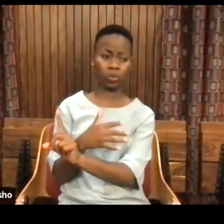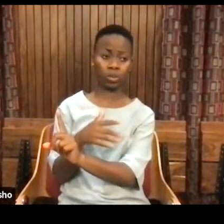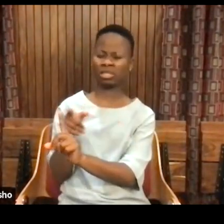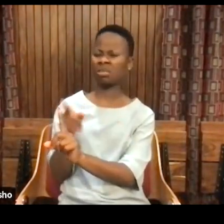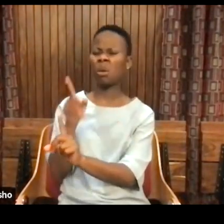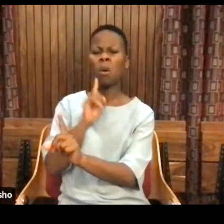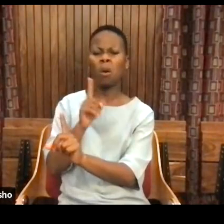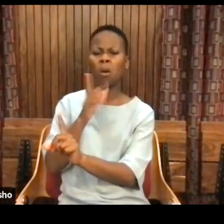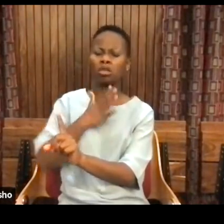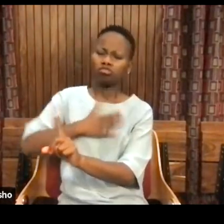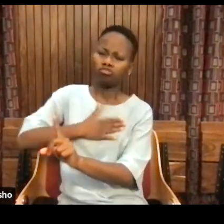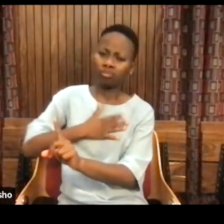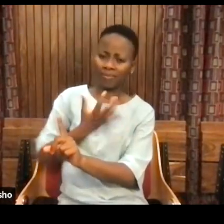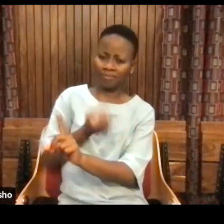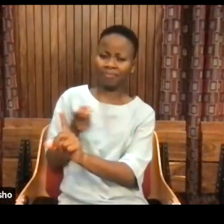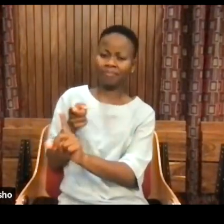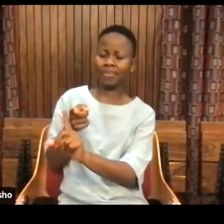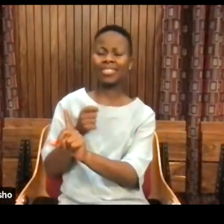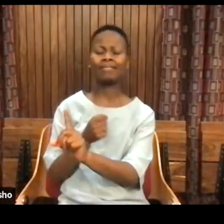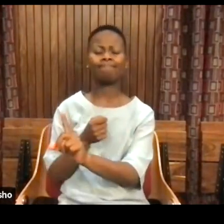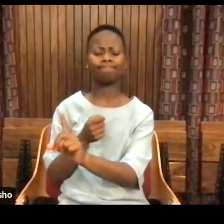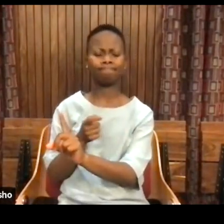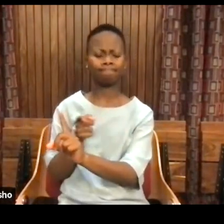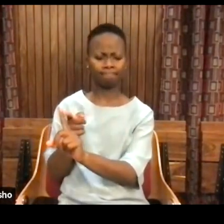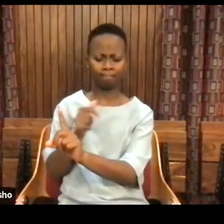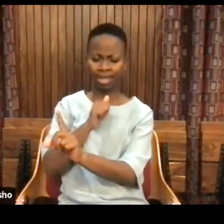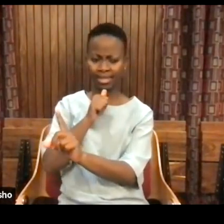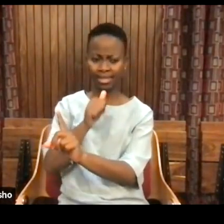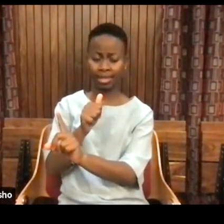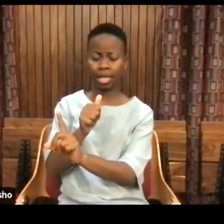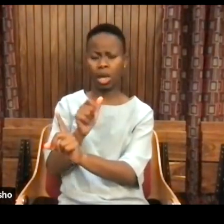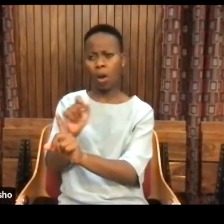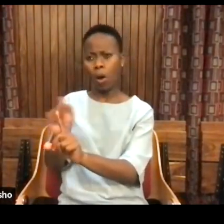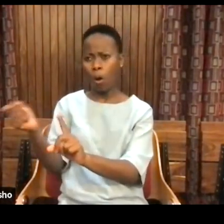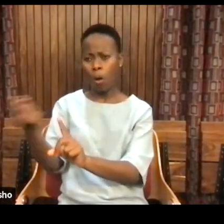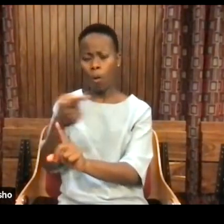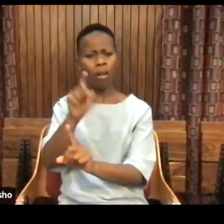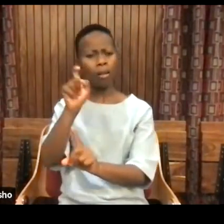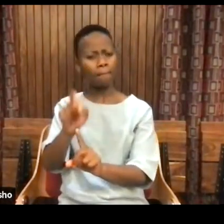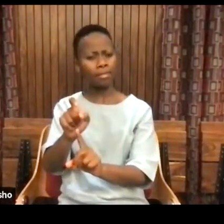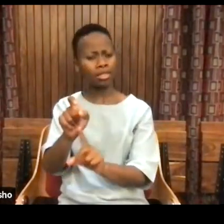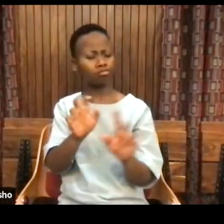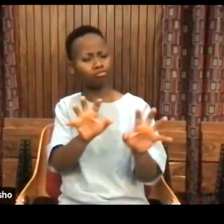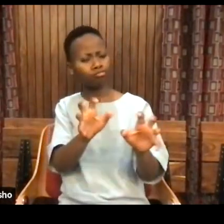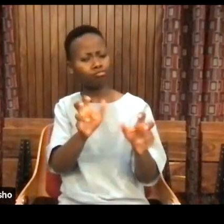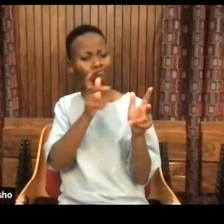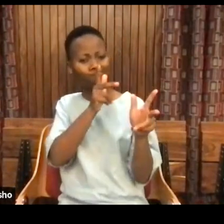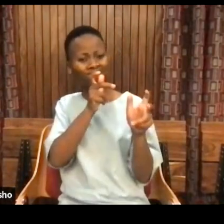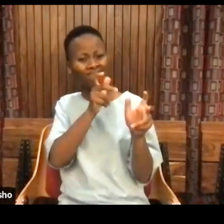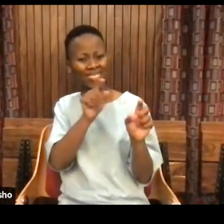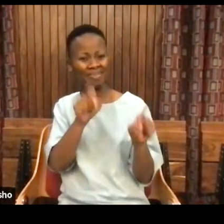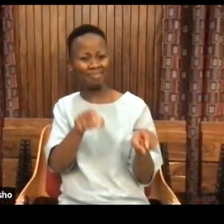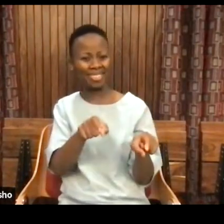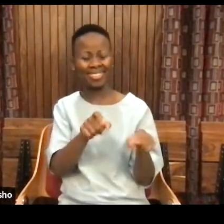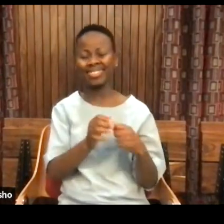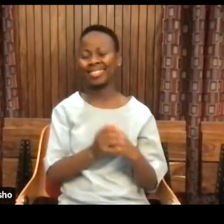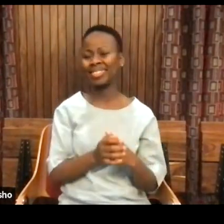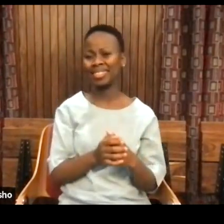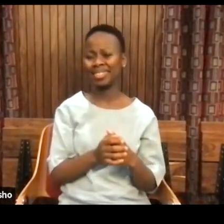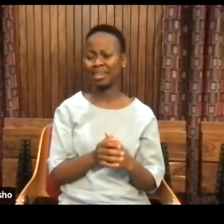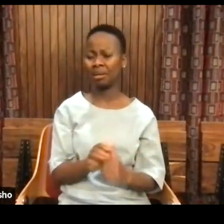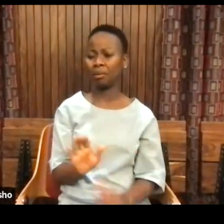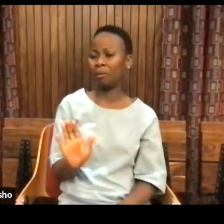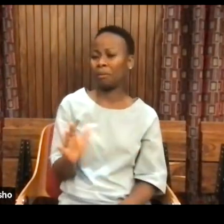was talking about someone everybody should pay attention to on a radio program, right? How